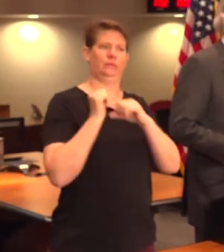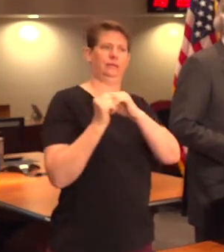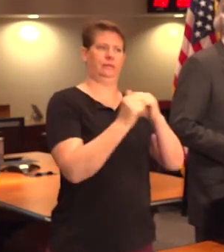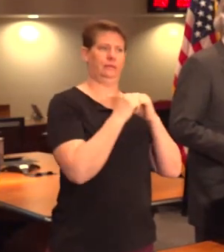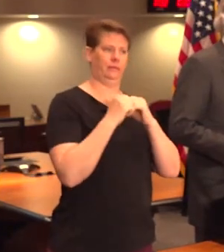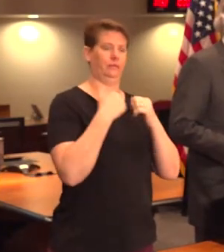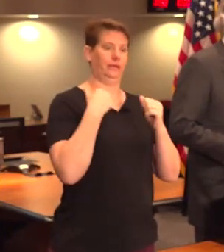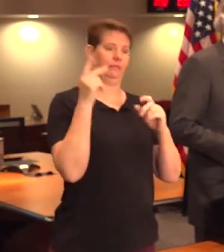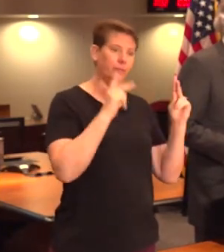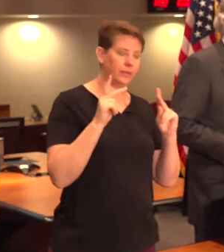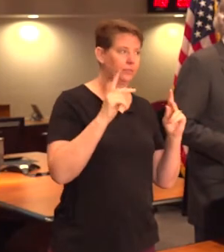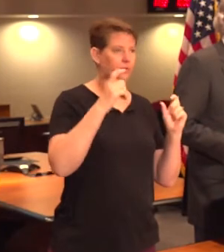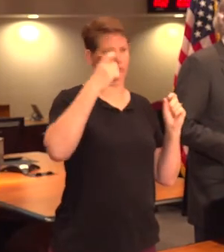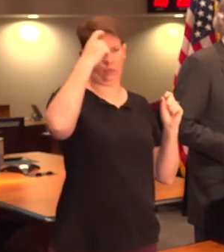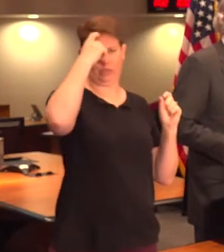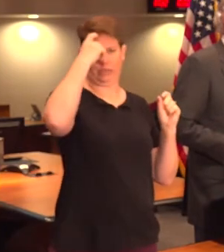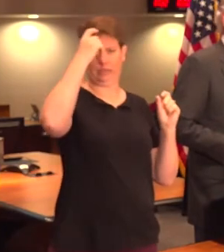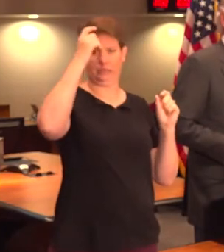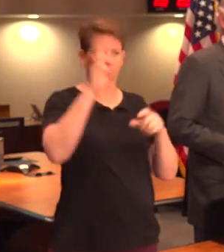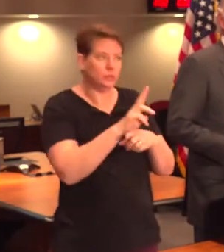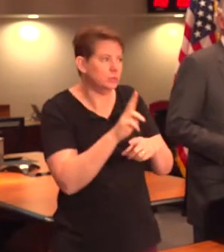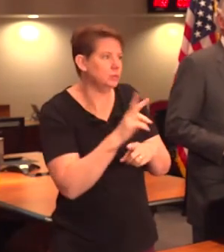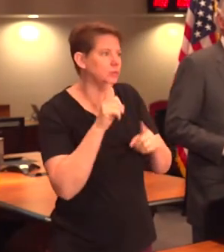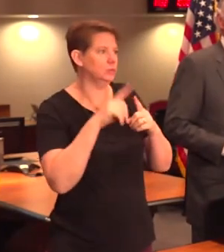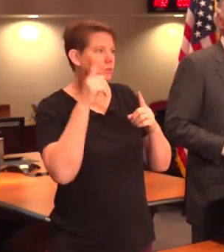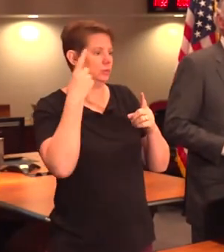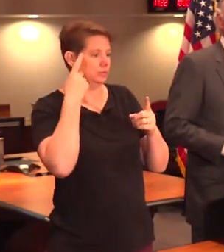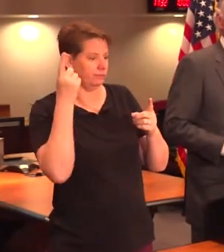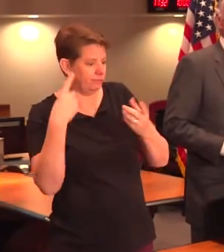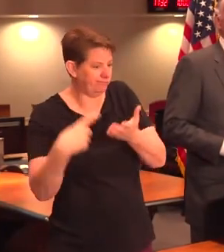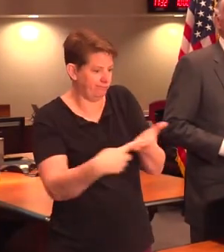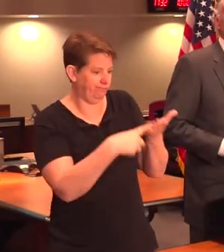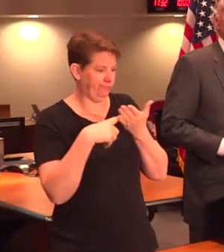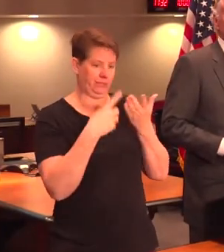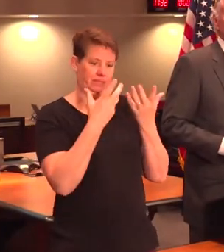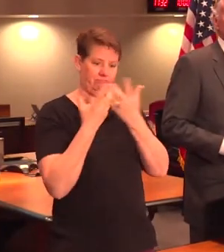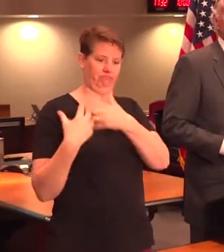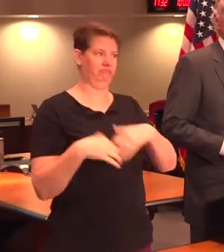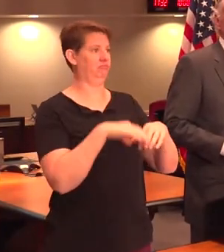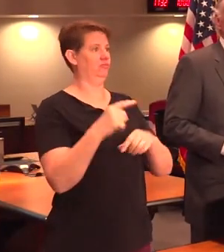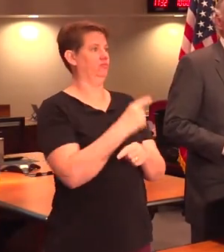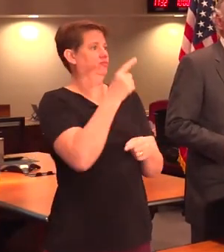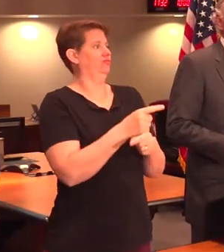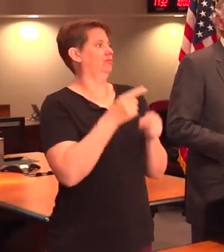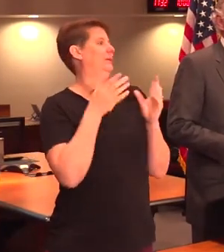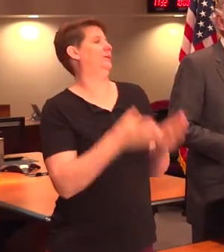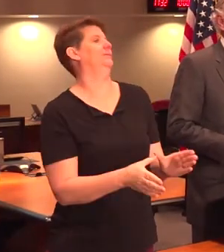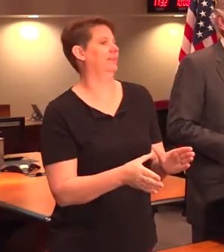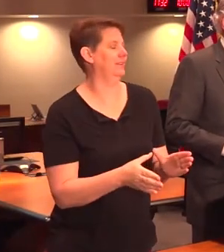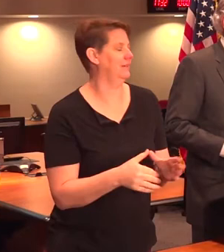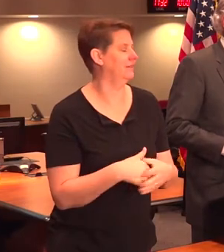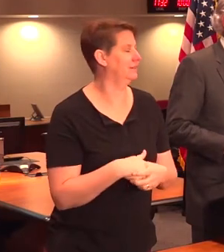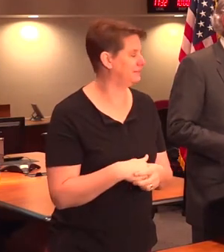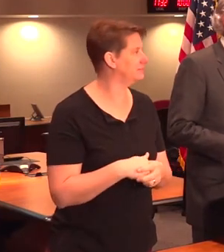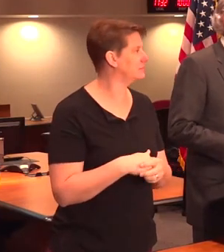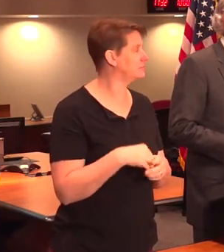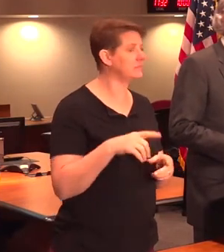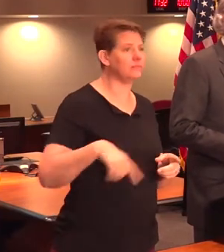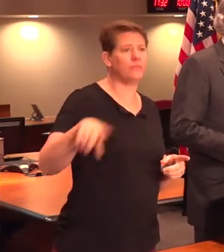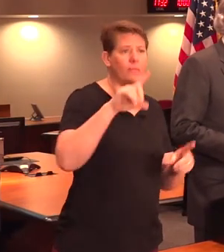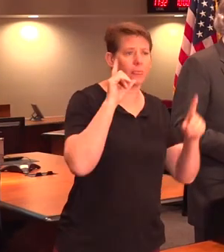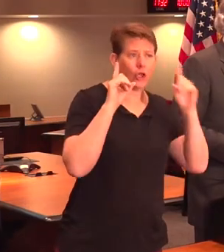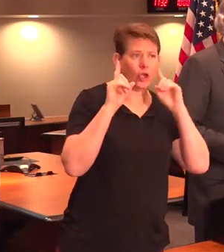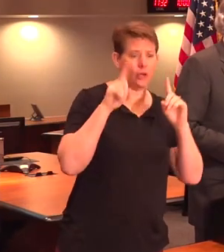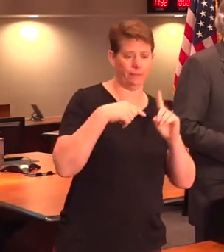the people, have the brain powers to know what we're doing and to do it just right. As far as the, you all hear about